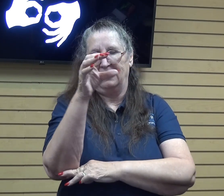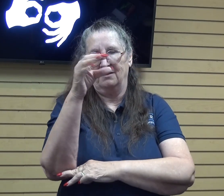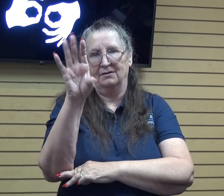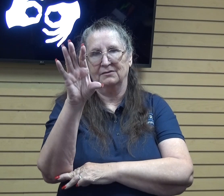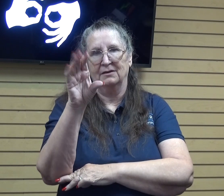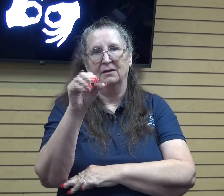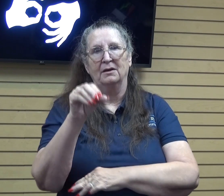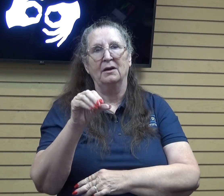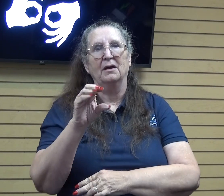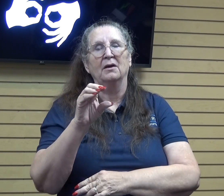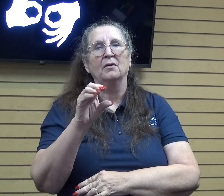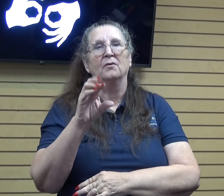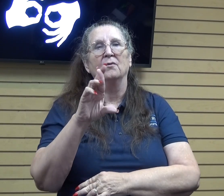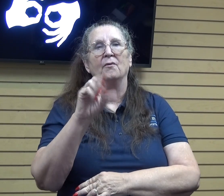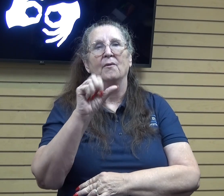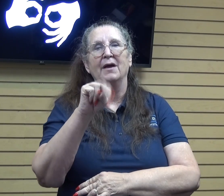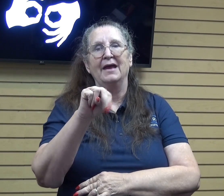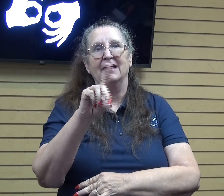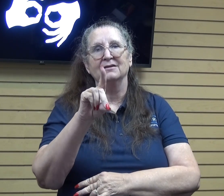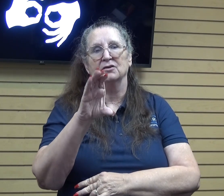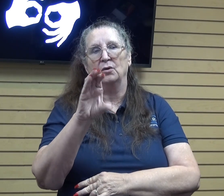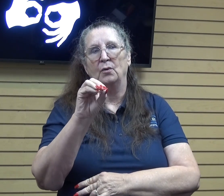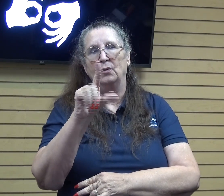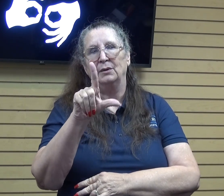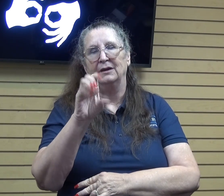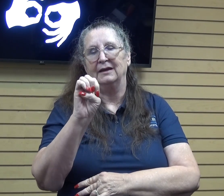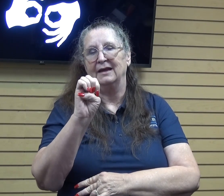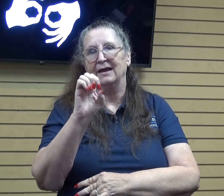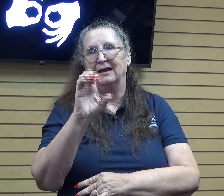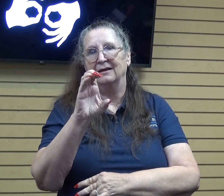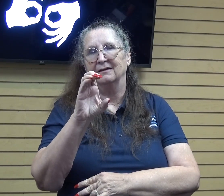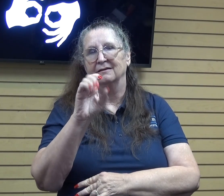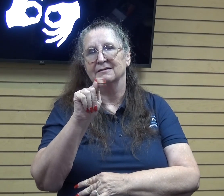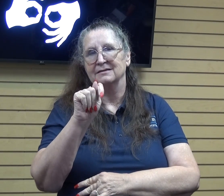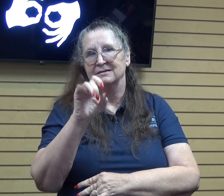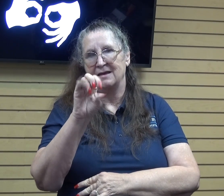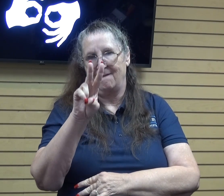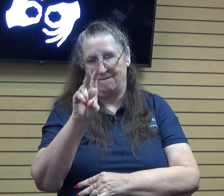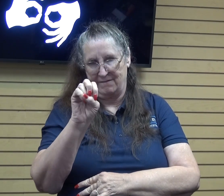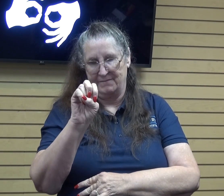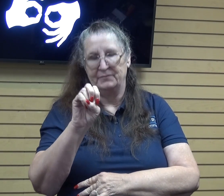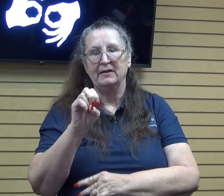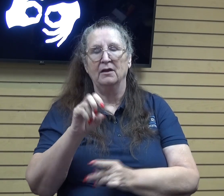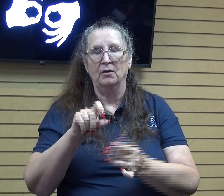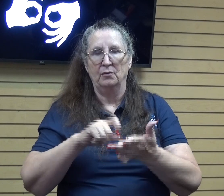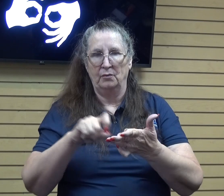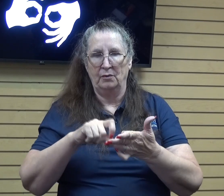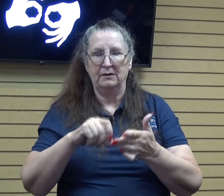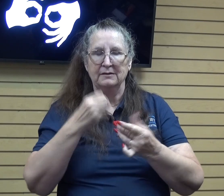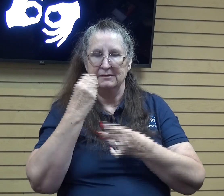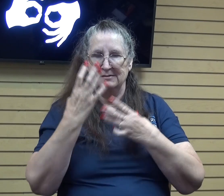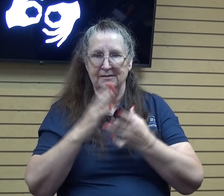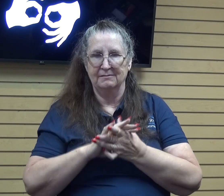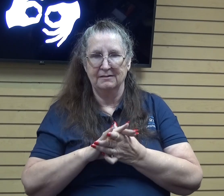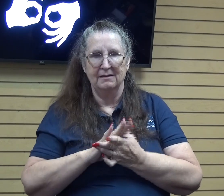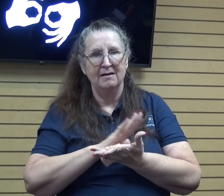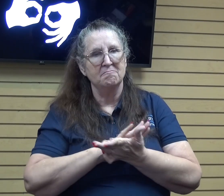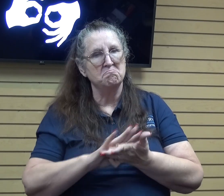Collective and it's a really nice beat energetic